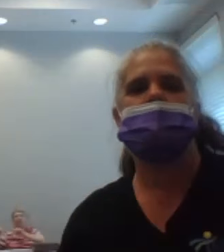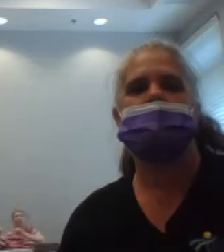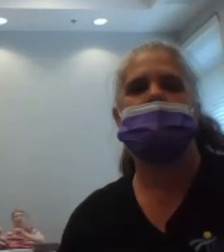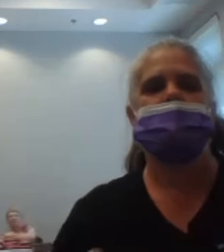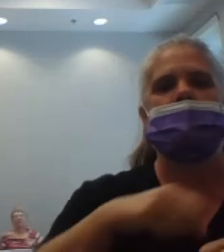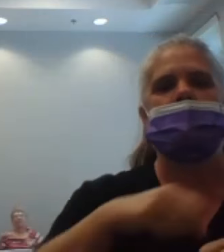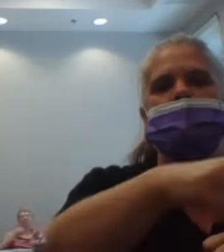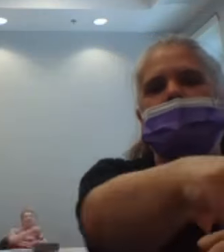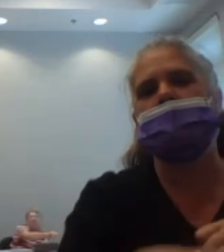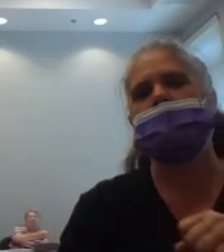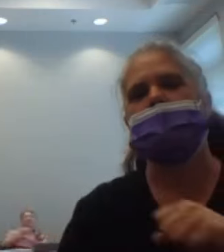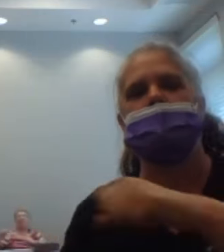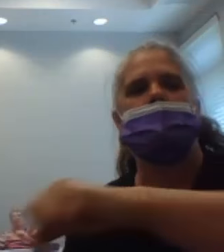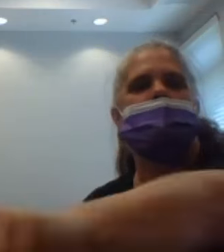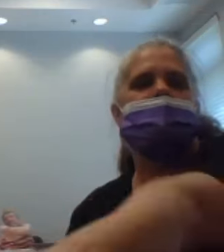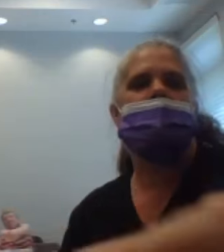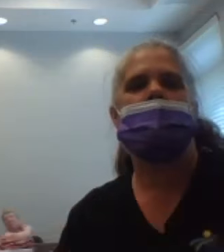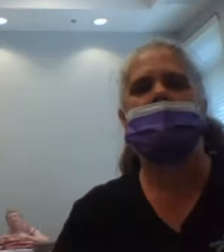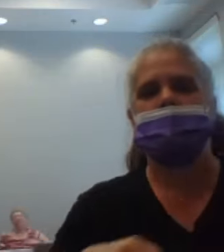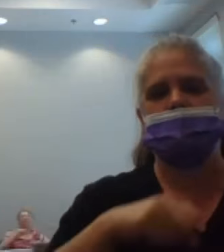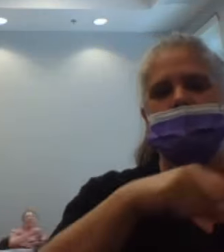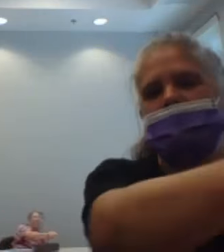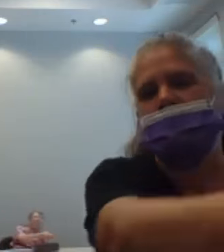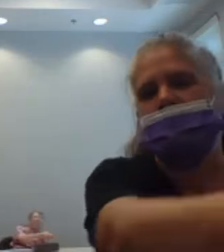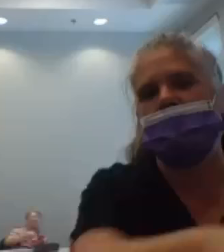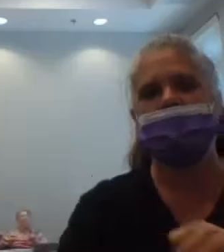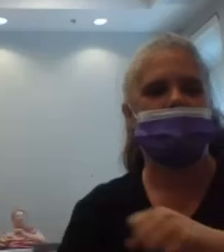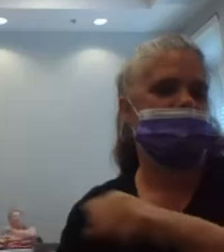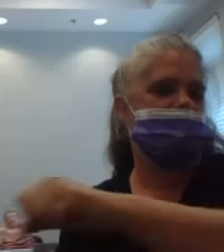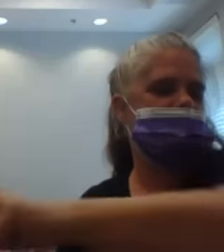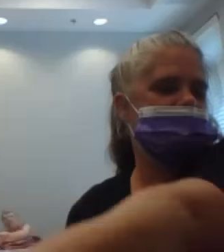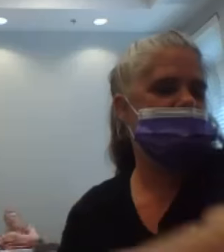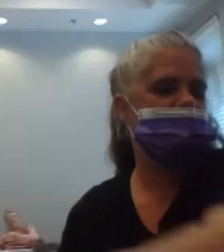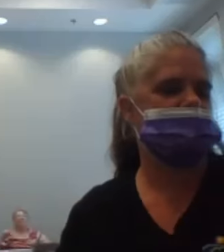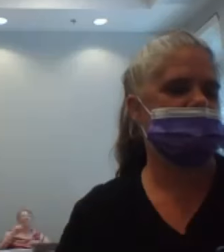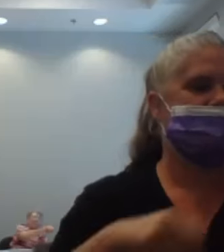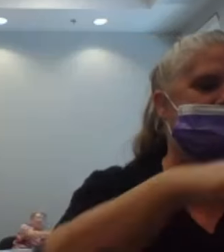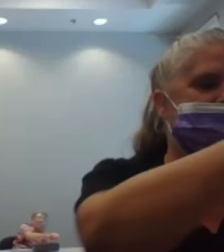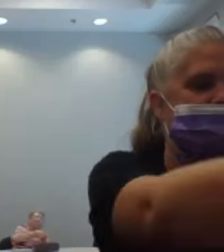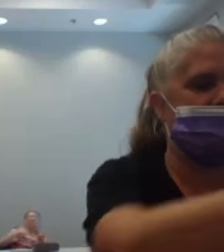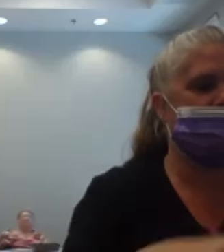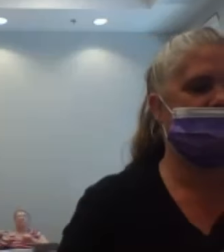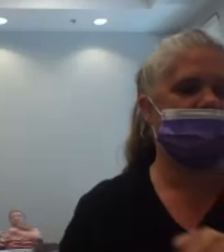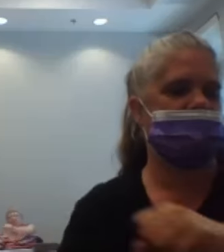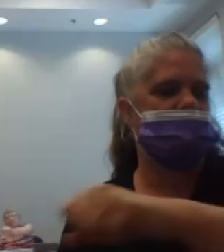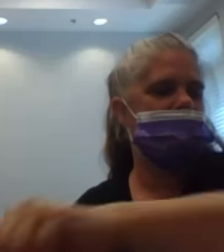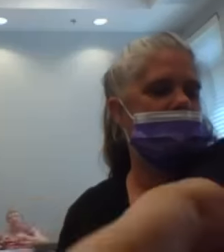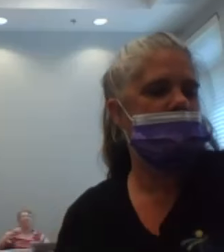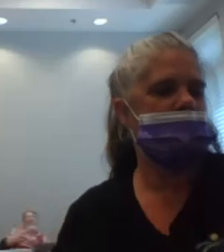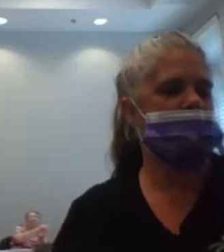three, four, five, six, seven, eight,